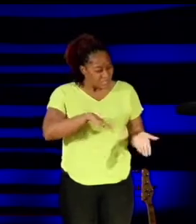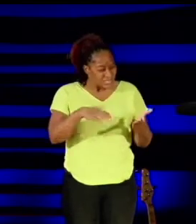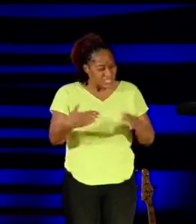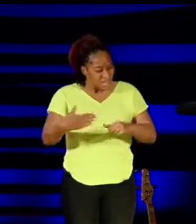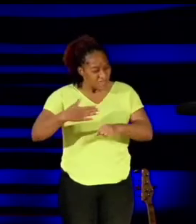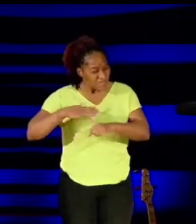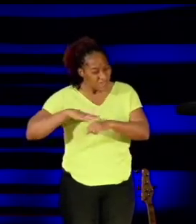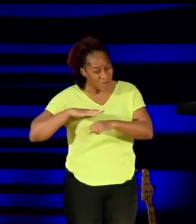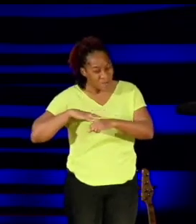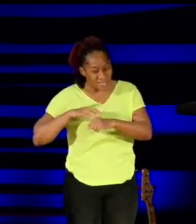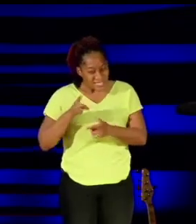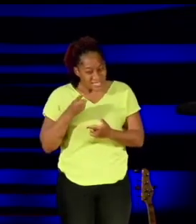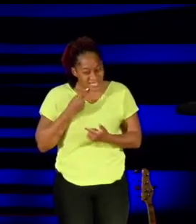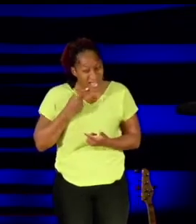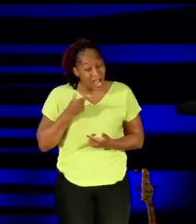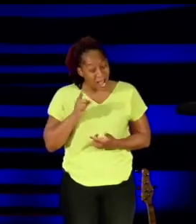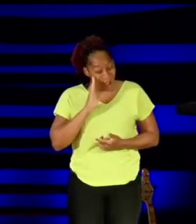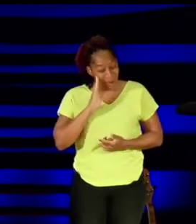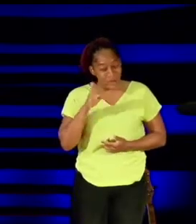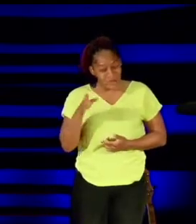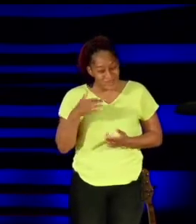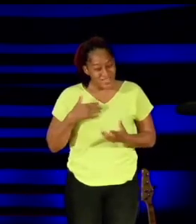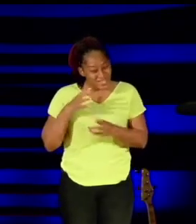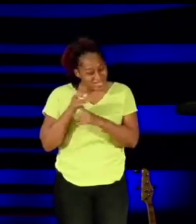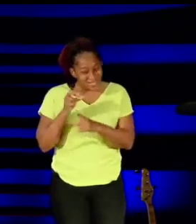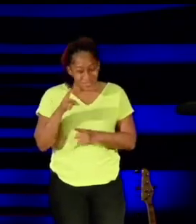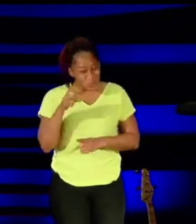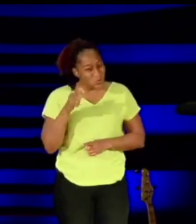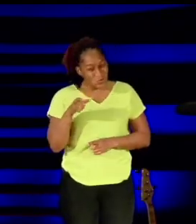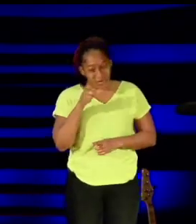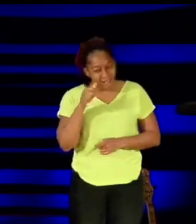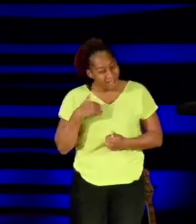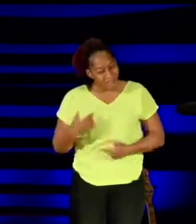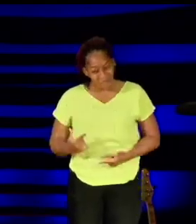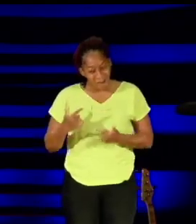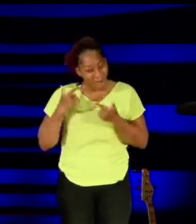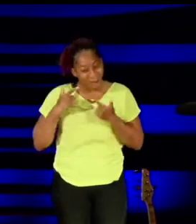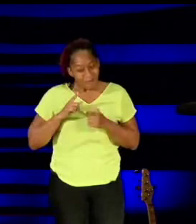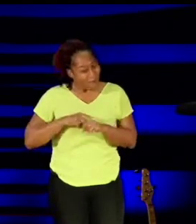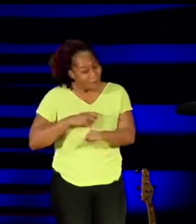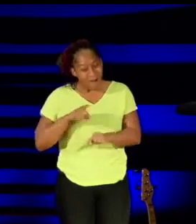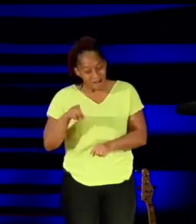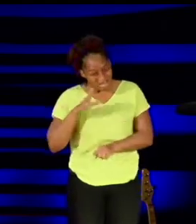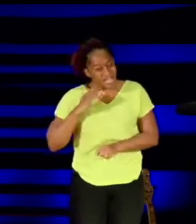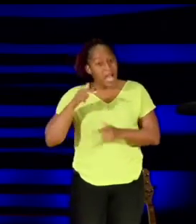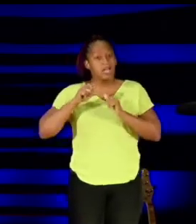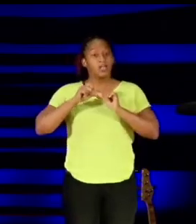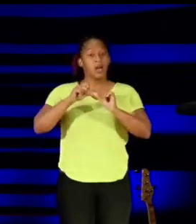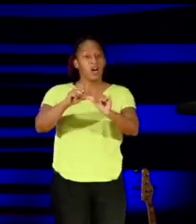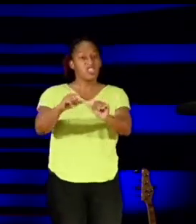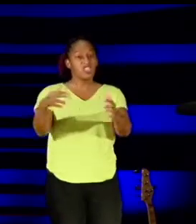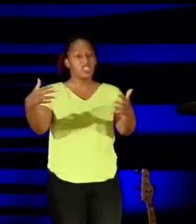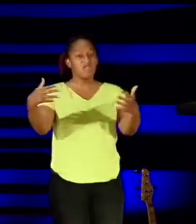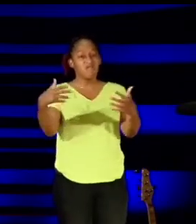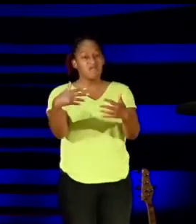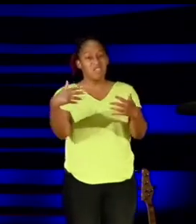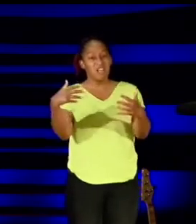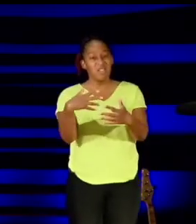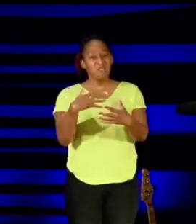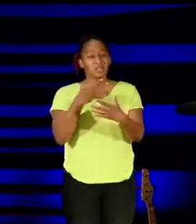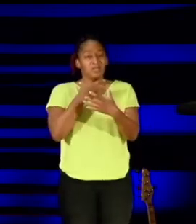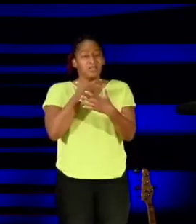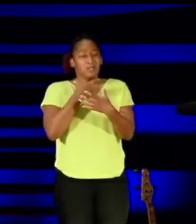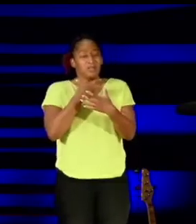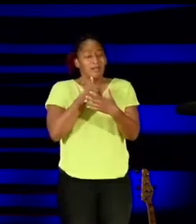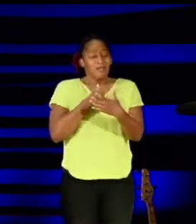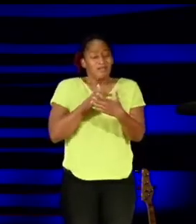you you won't have long life. Or it's the constant fear that's been suffocating you and you can't seem to go